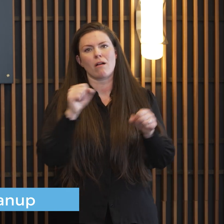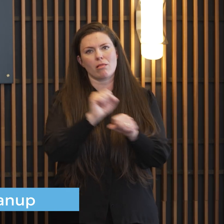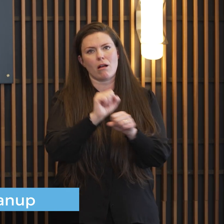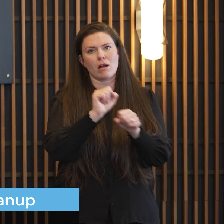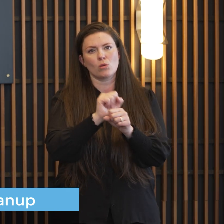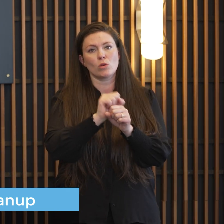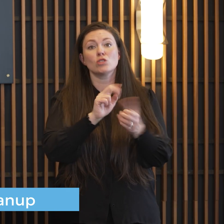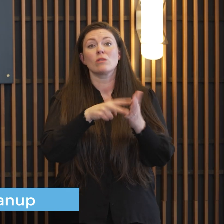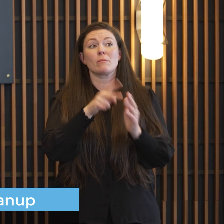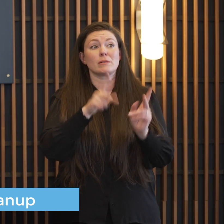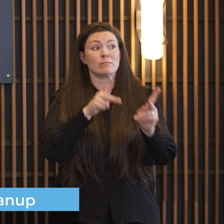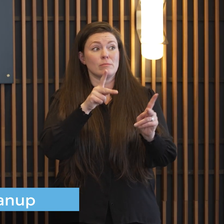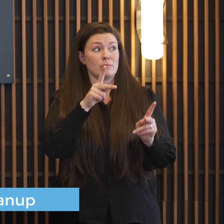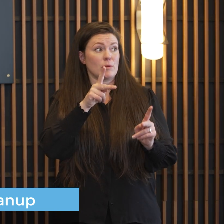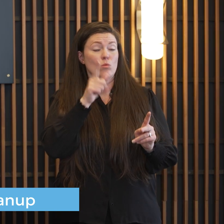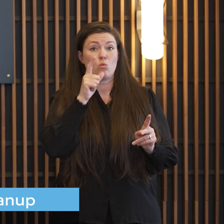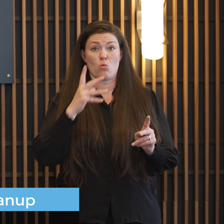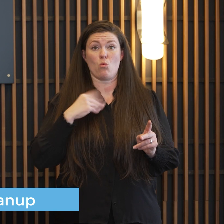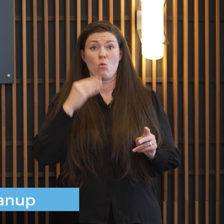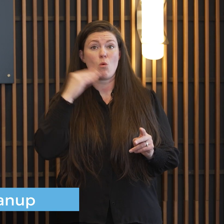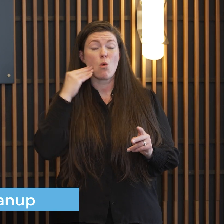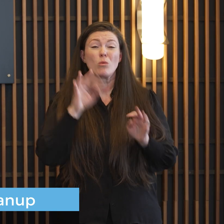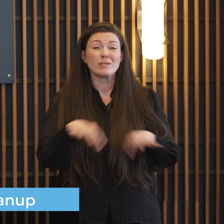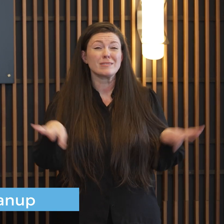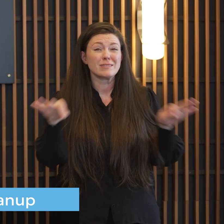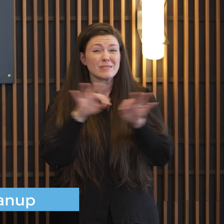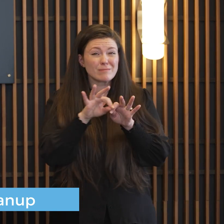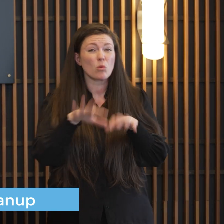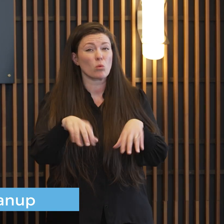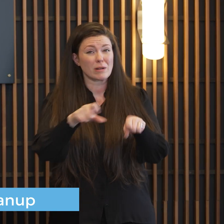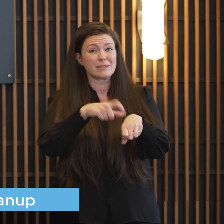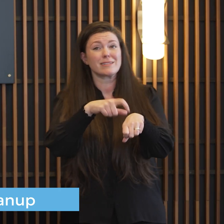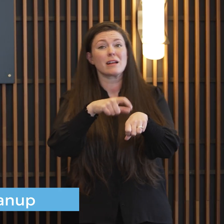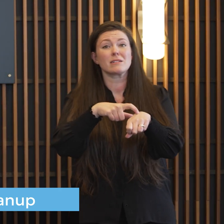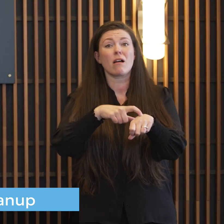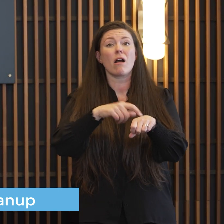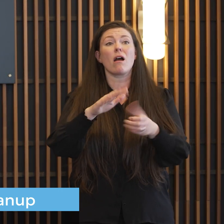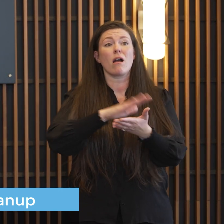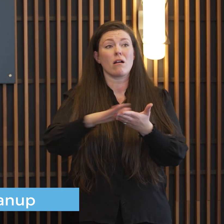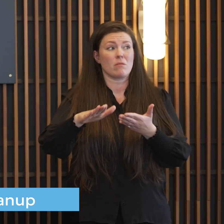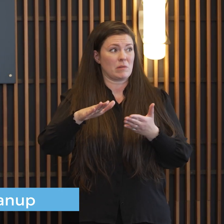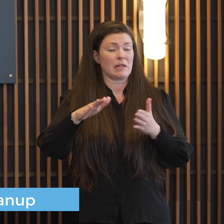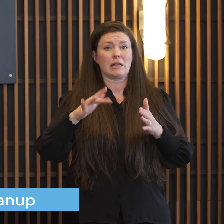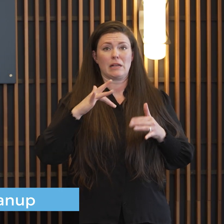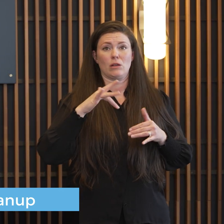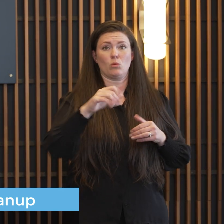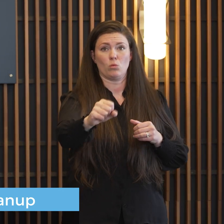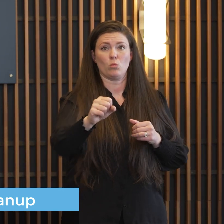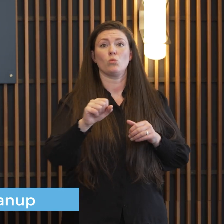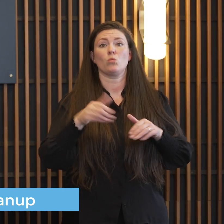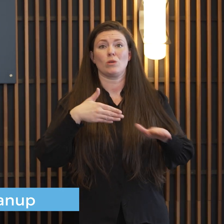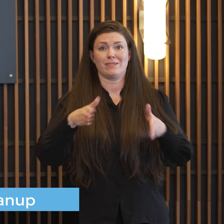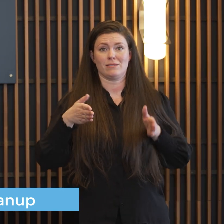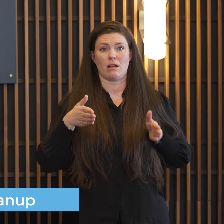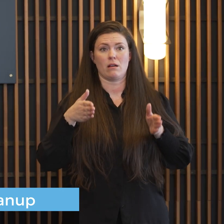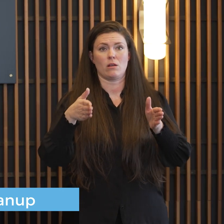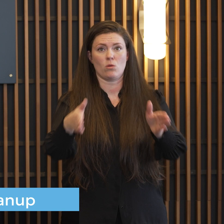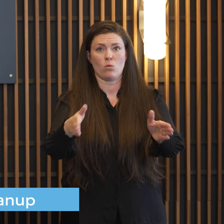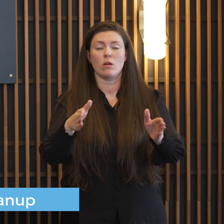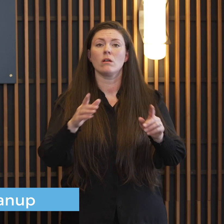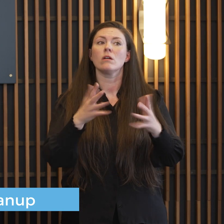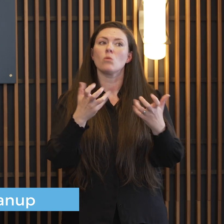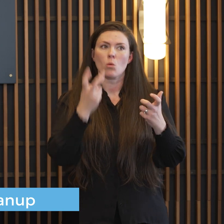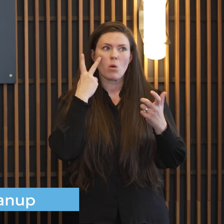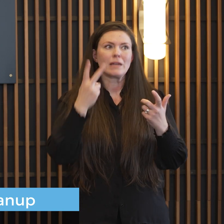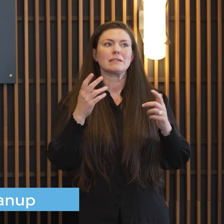includes the homeowners and people it's important you get shoveled get your sidewalks shoveled out for pedestrian safety but additionally we want services to